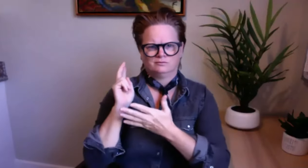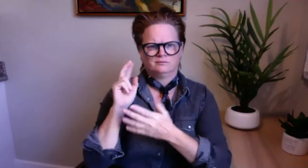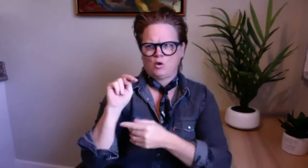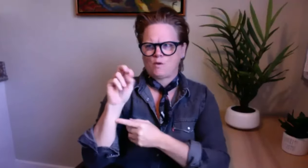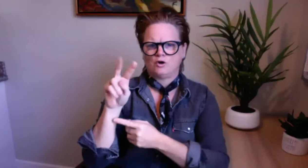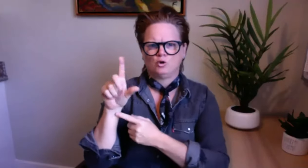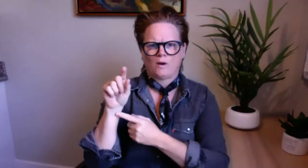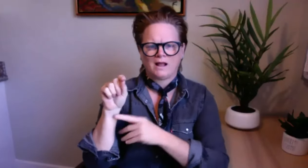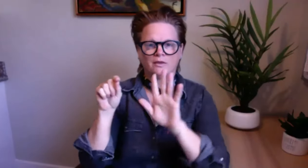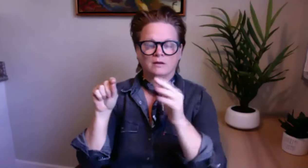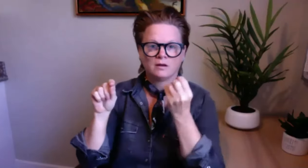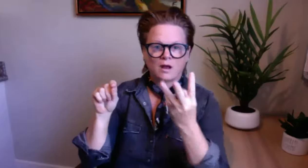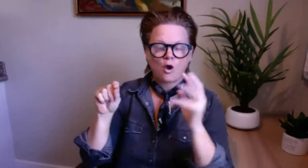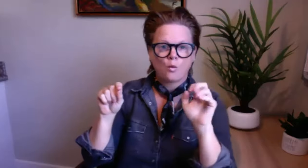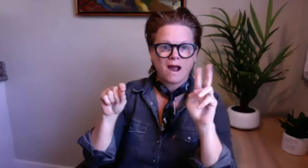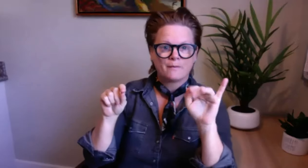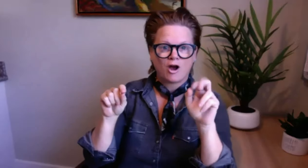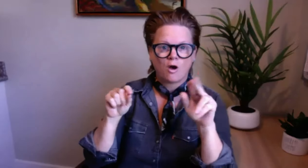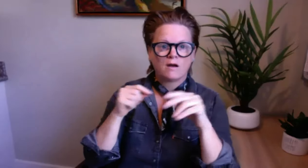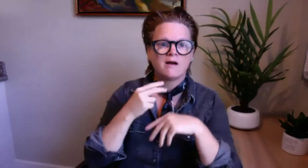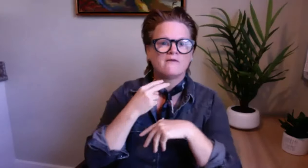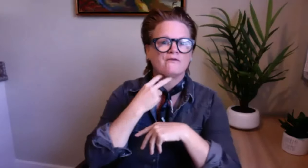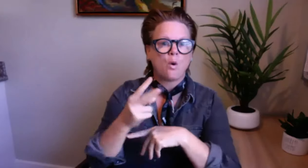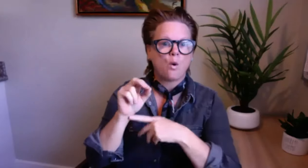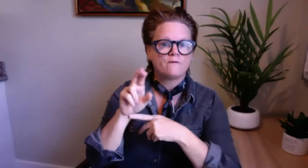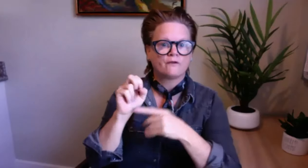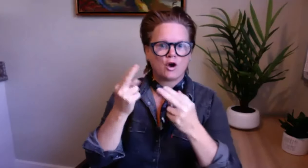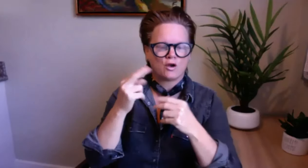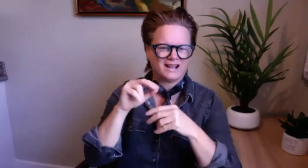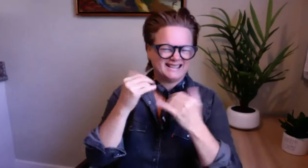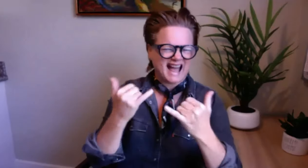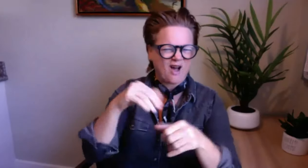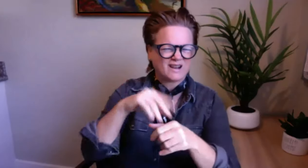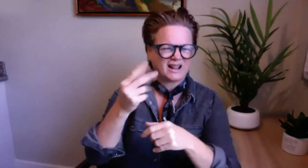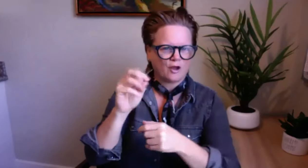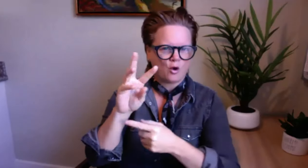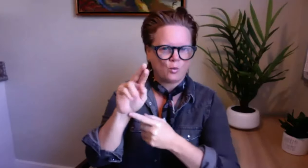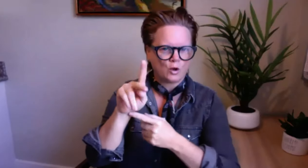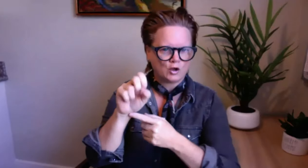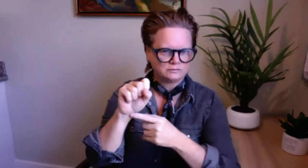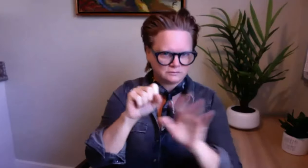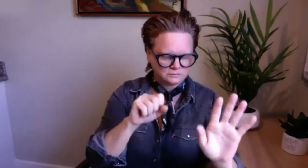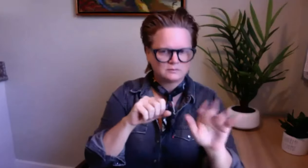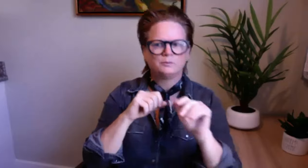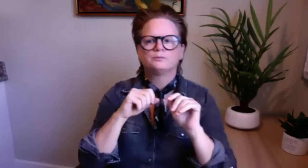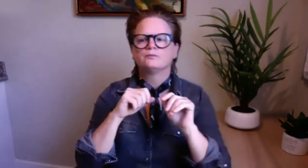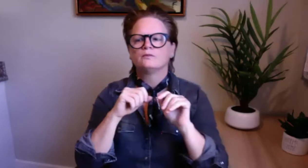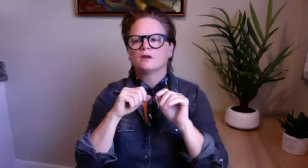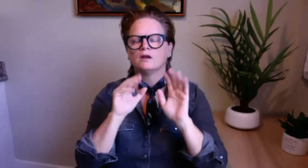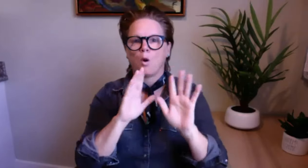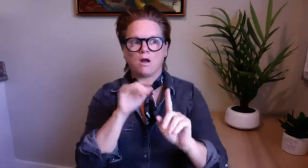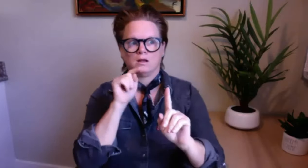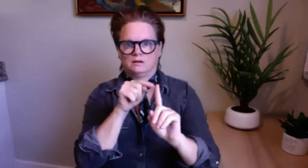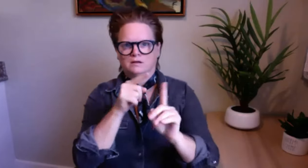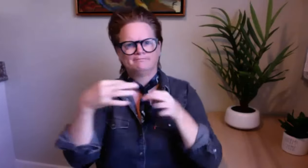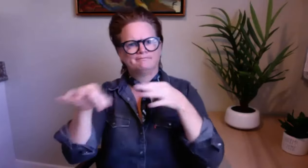um and remember we had uh julie rem smario a couple of weeks ago um i want you to know